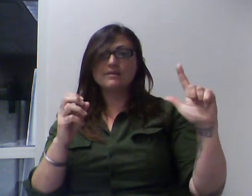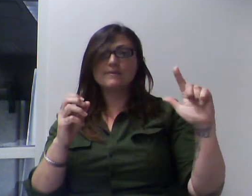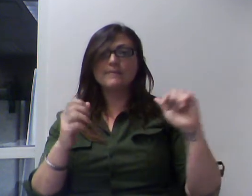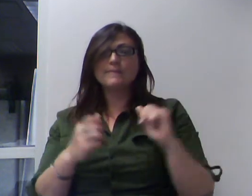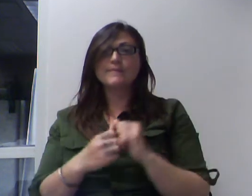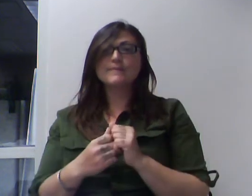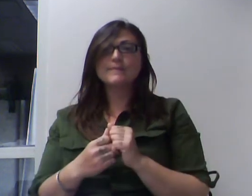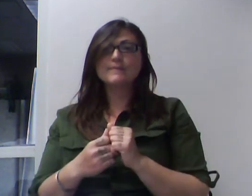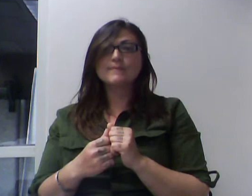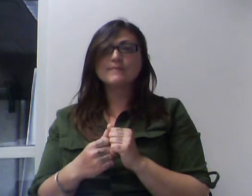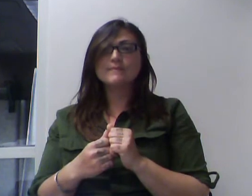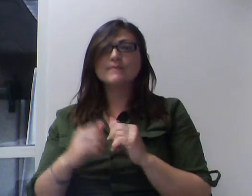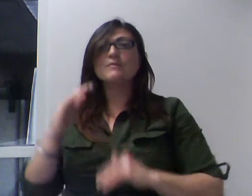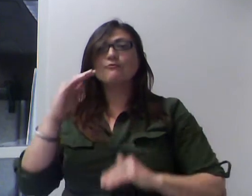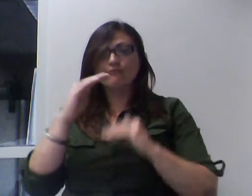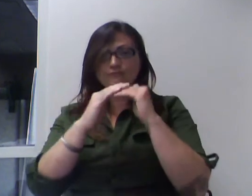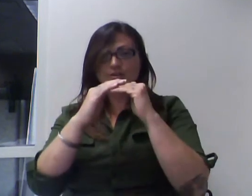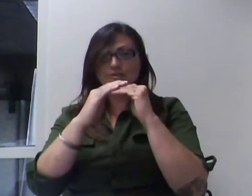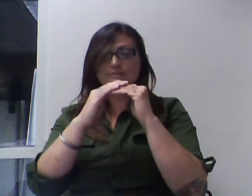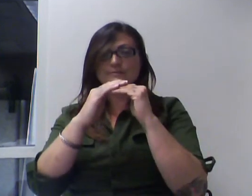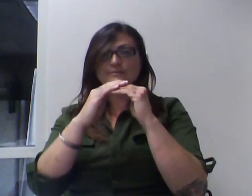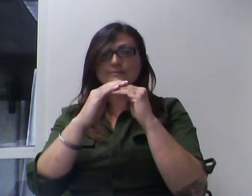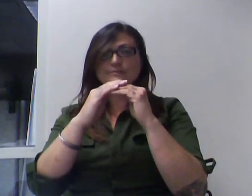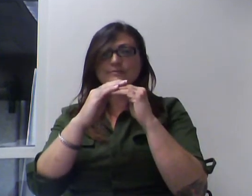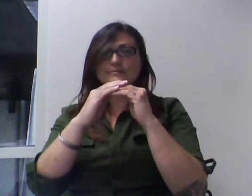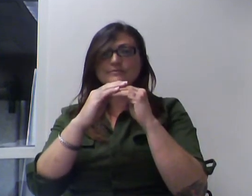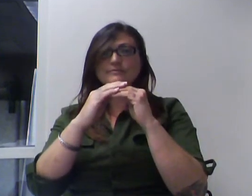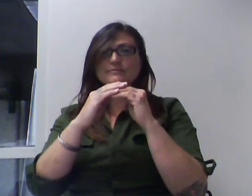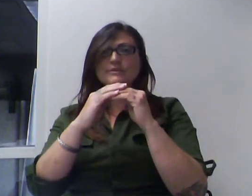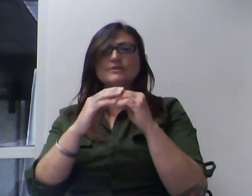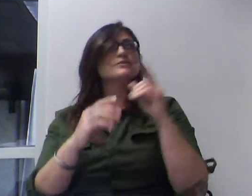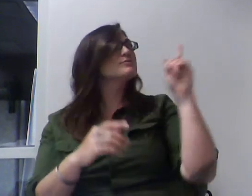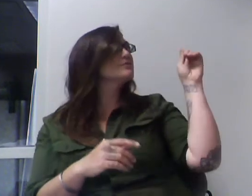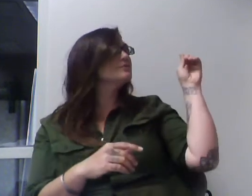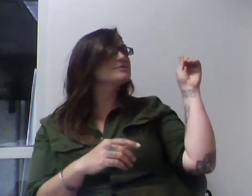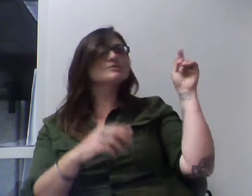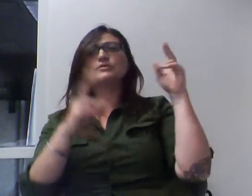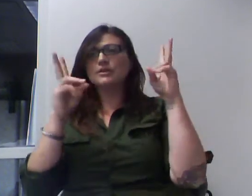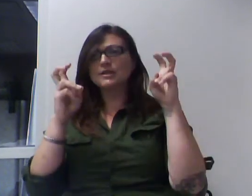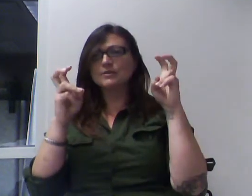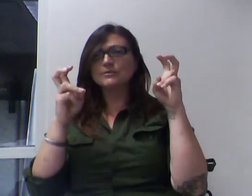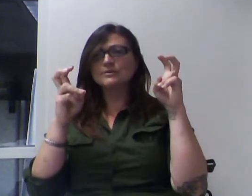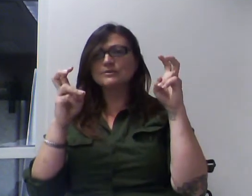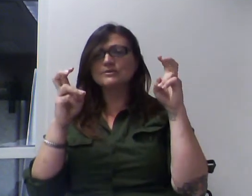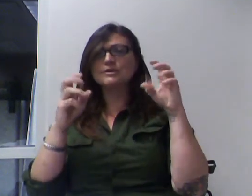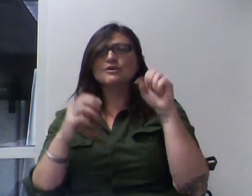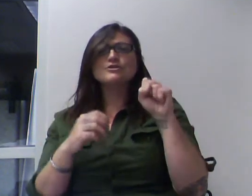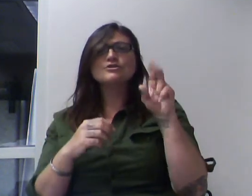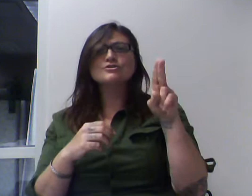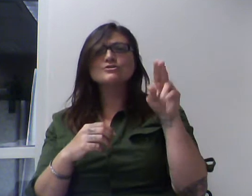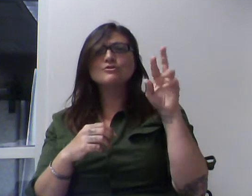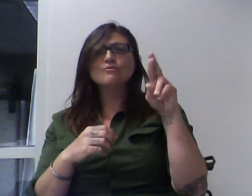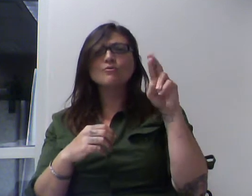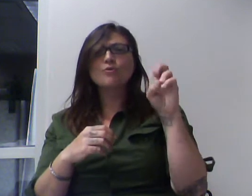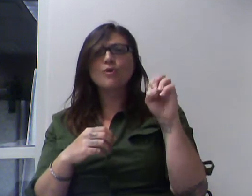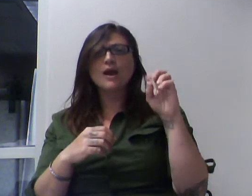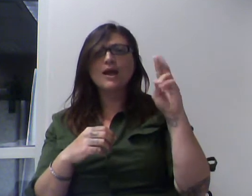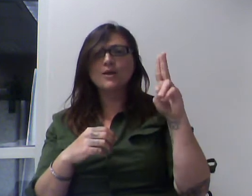Okay, now let's look at the key words. What are you going to surround a geometric figure with? Let's look at a